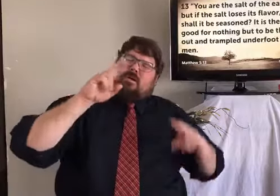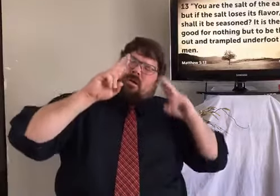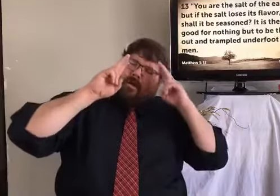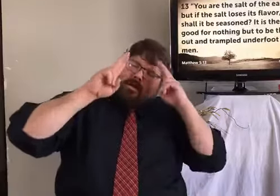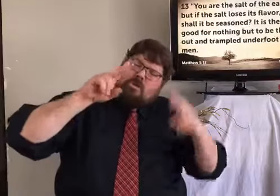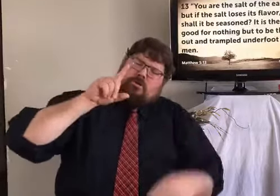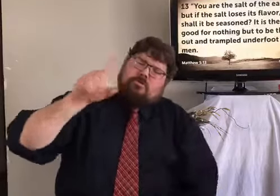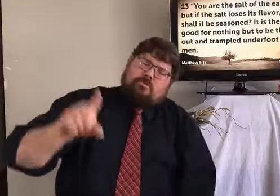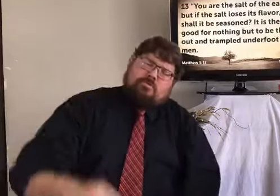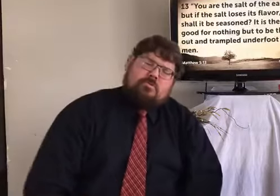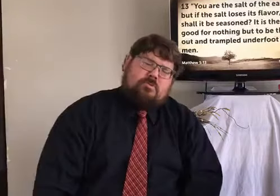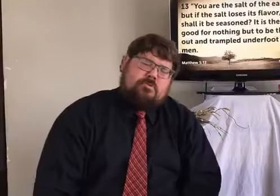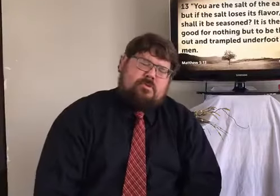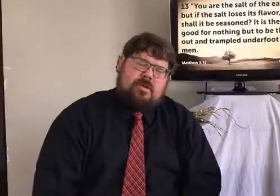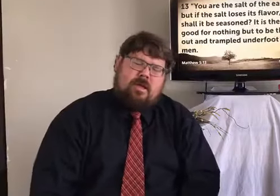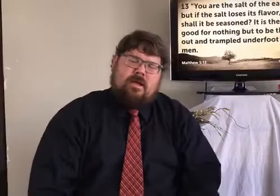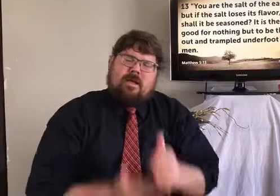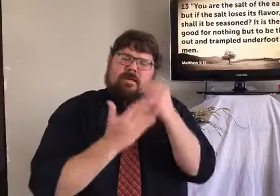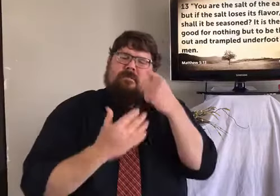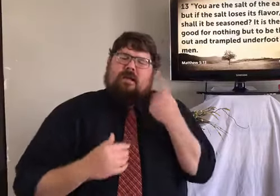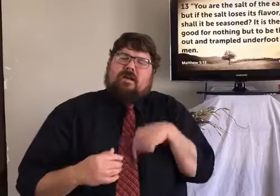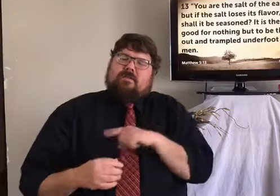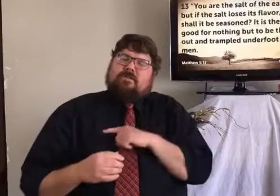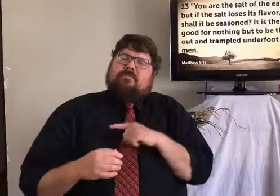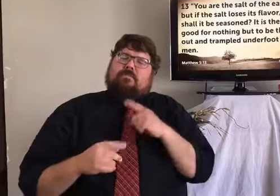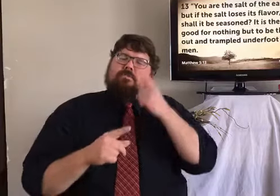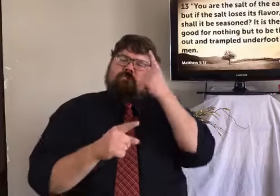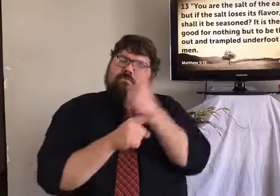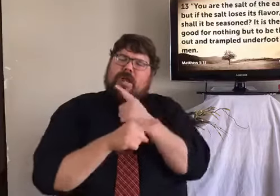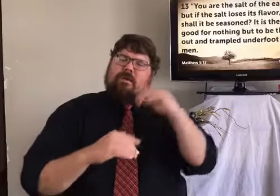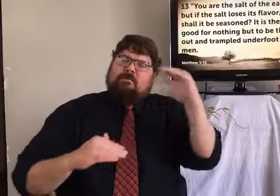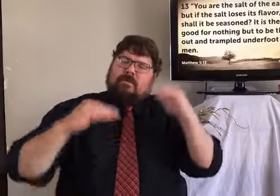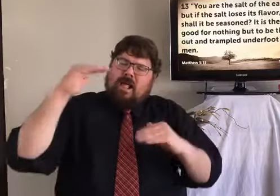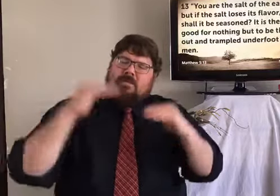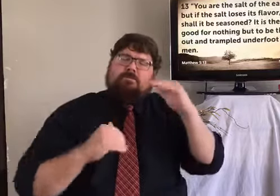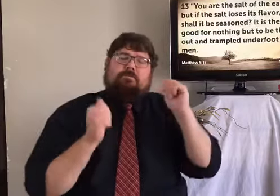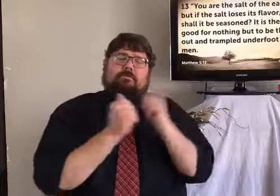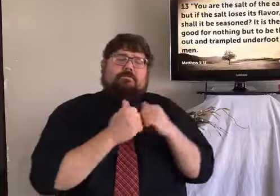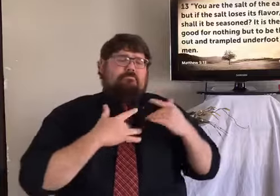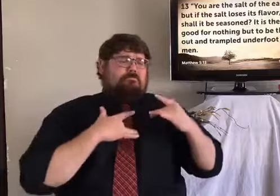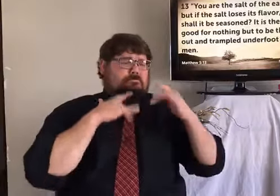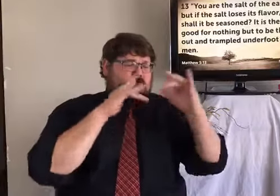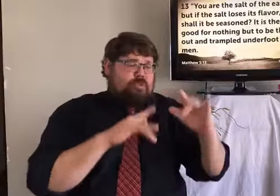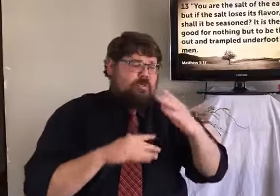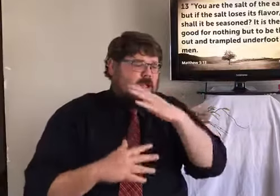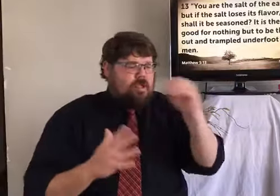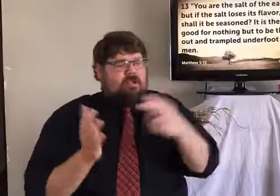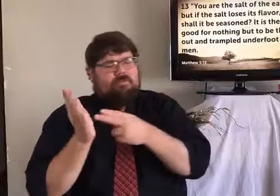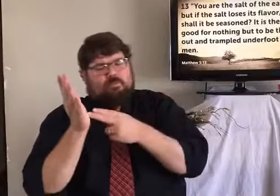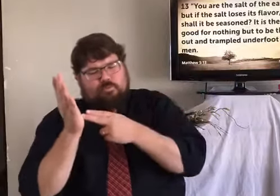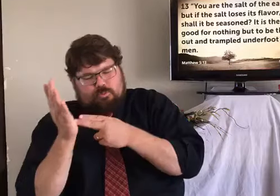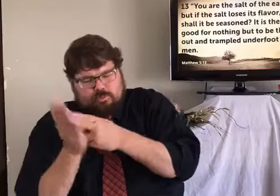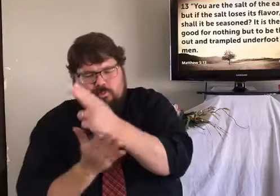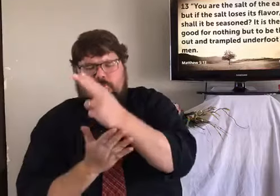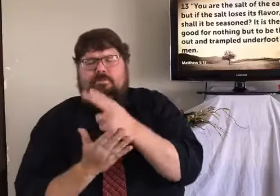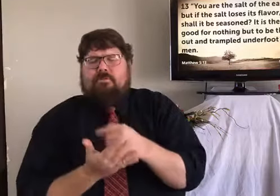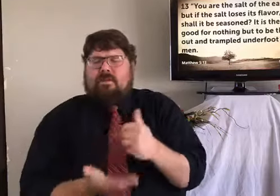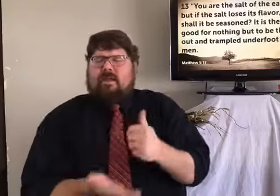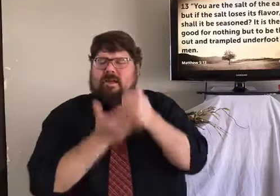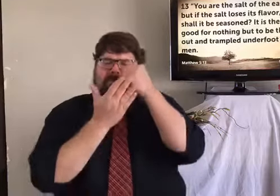and scrubbed by your word knowing that it reveals our sin so that we can confess to you. pray that you